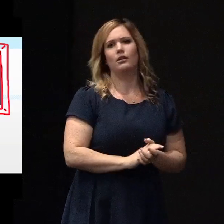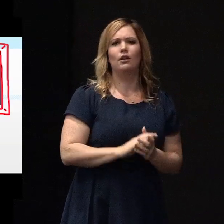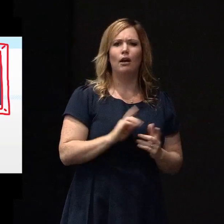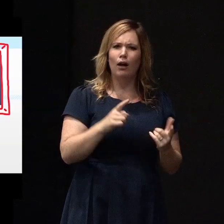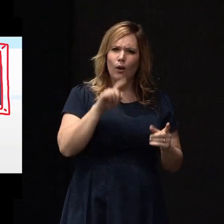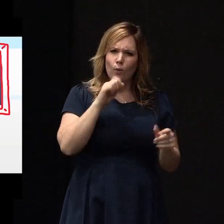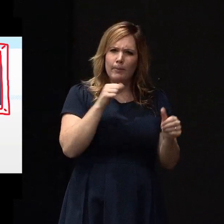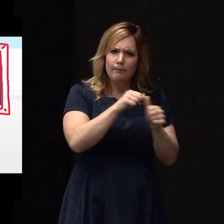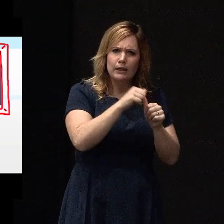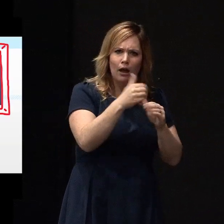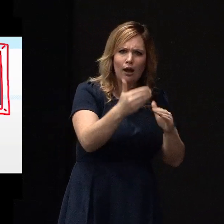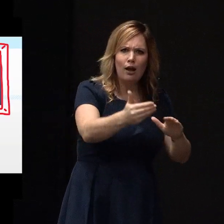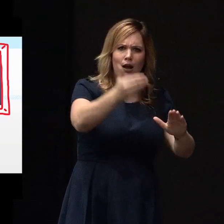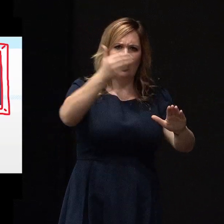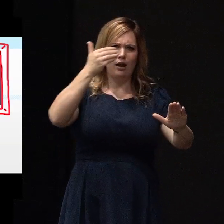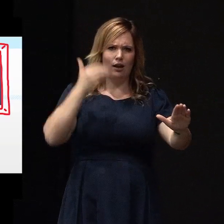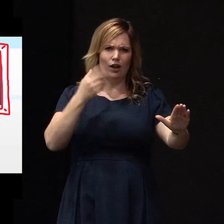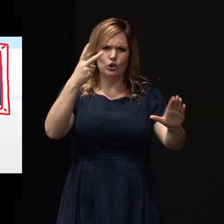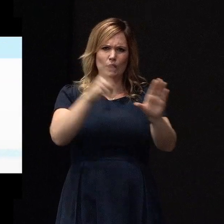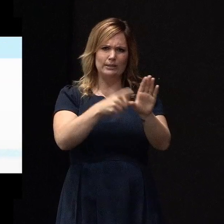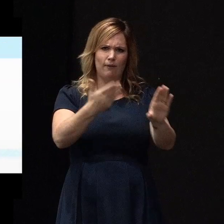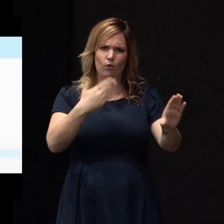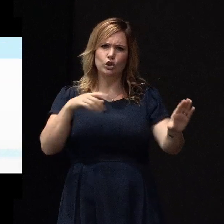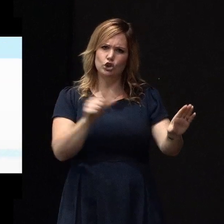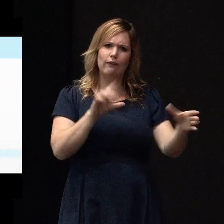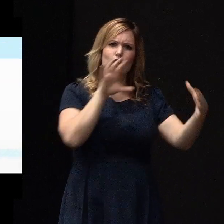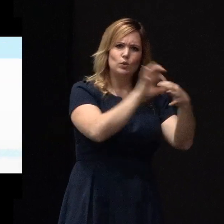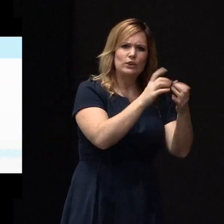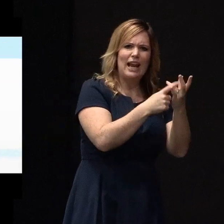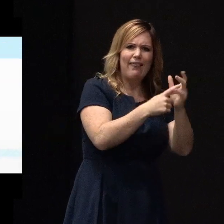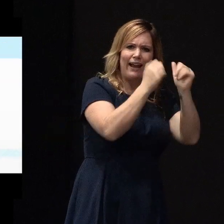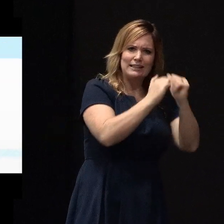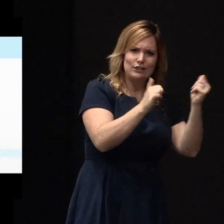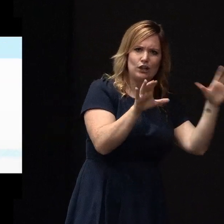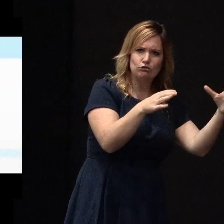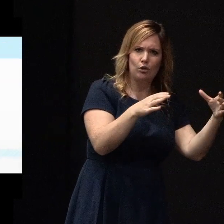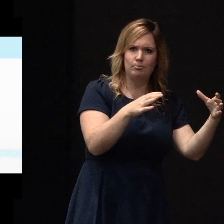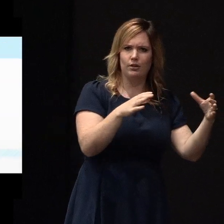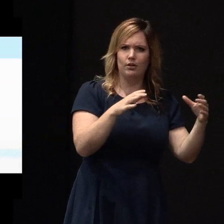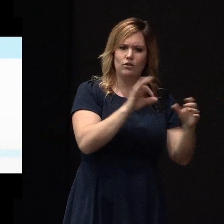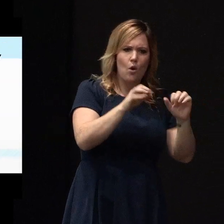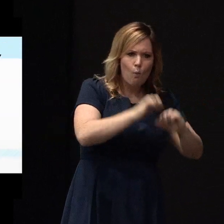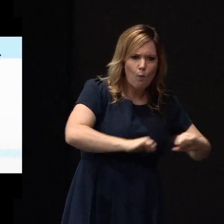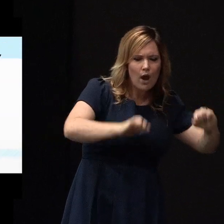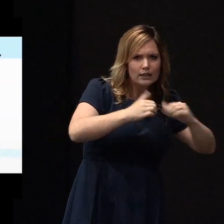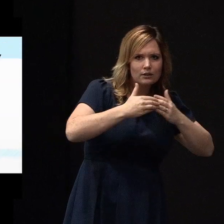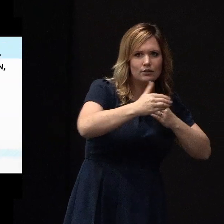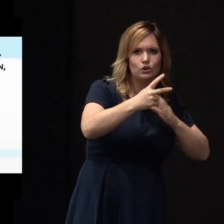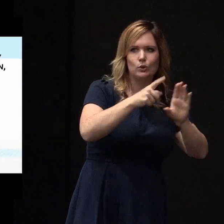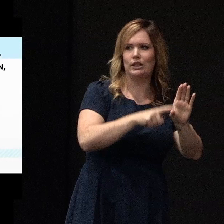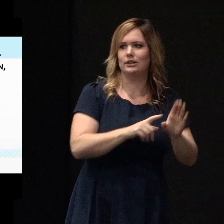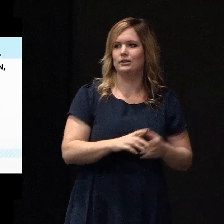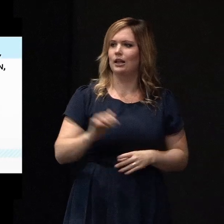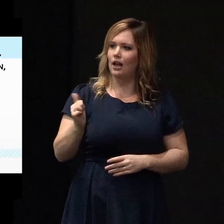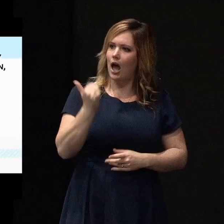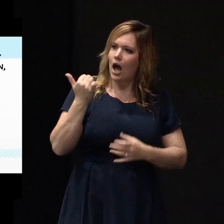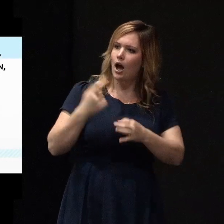so much better if she could have actually done that much earlier. We must remember that we can't put aside the quality of our life